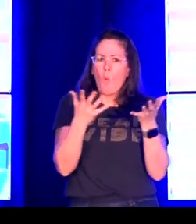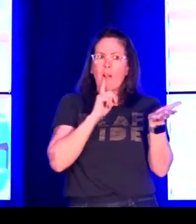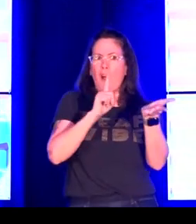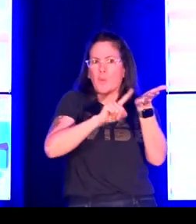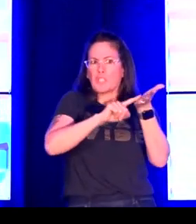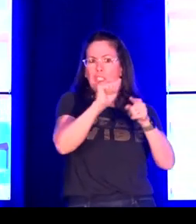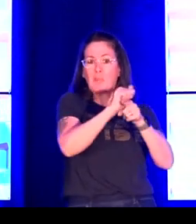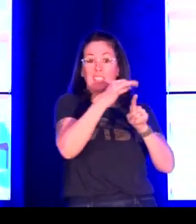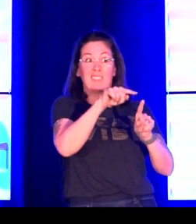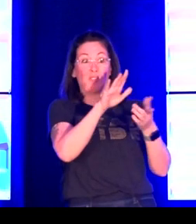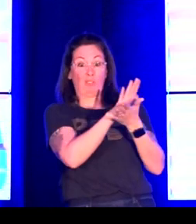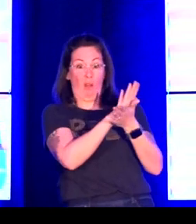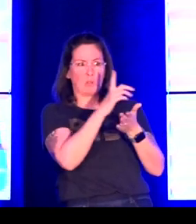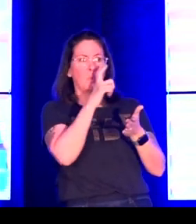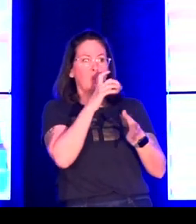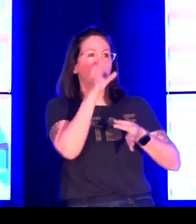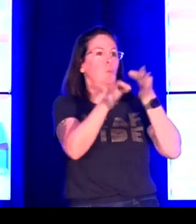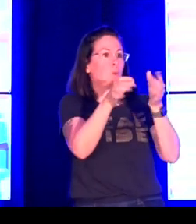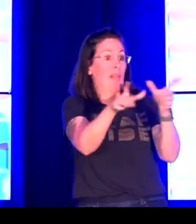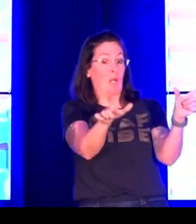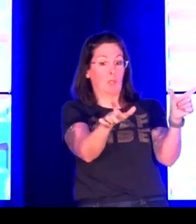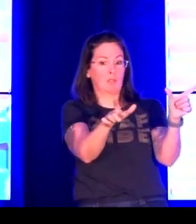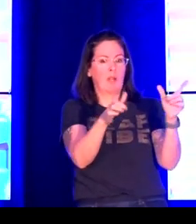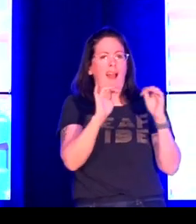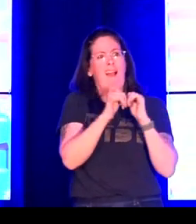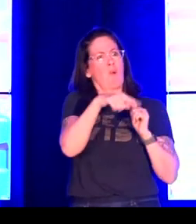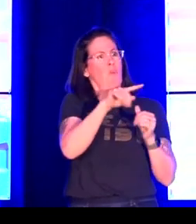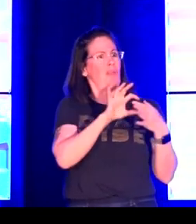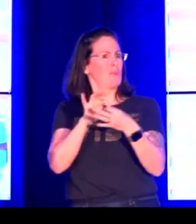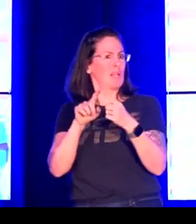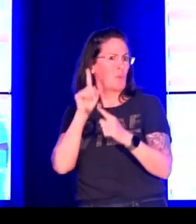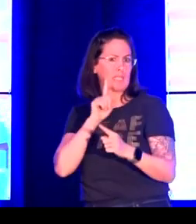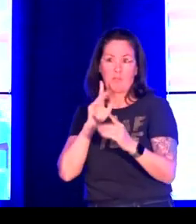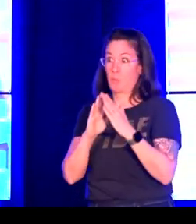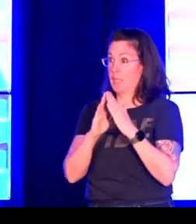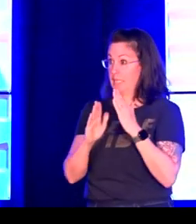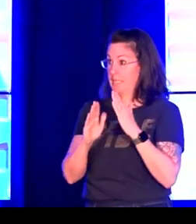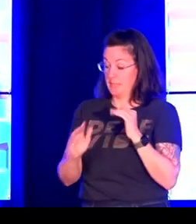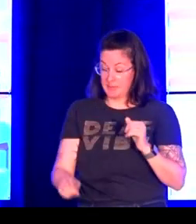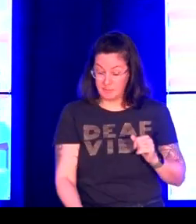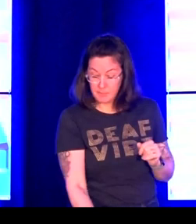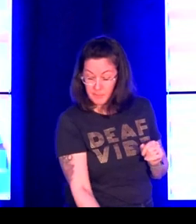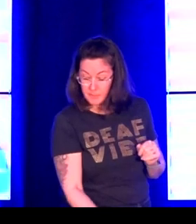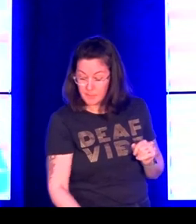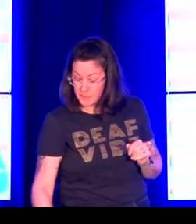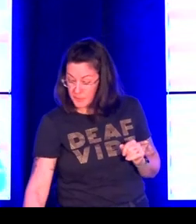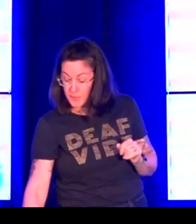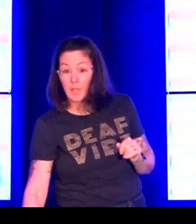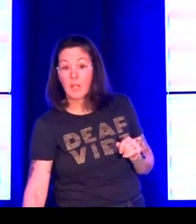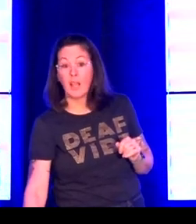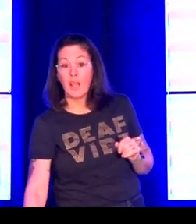And my guiding question as I looked at them was what are the research practices of scholars who do language description